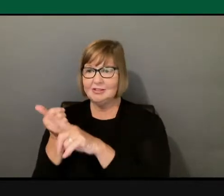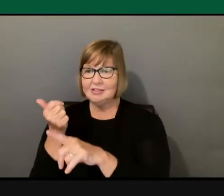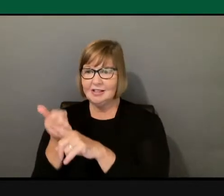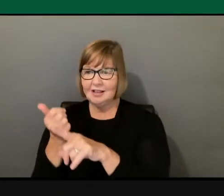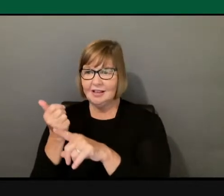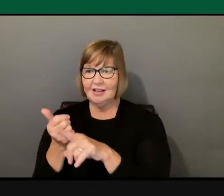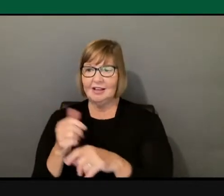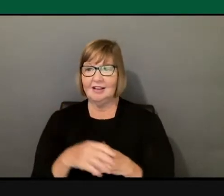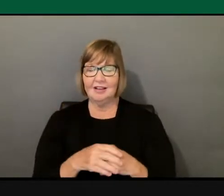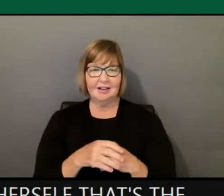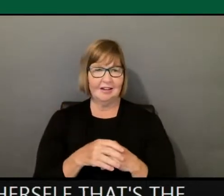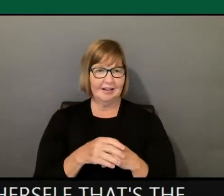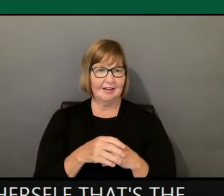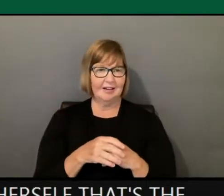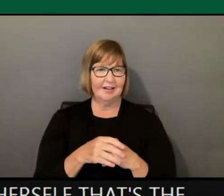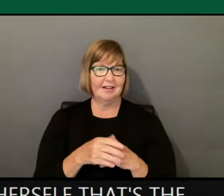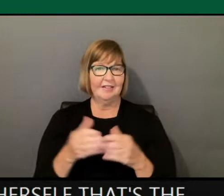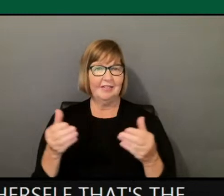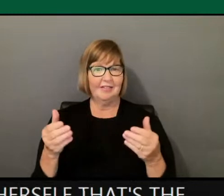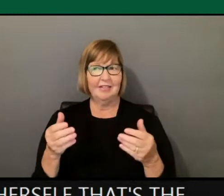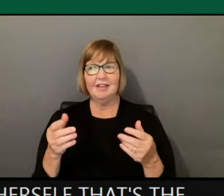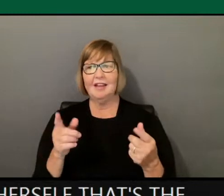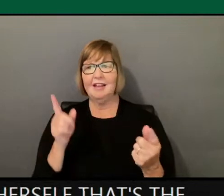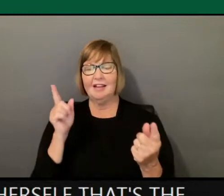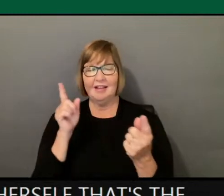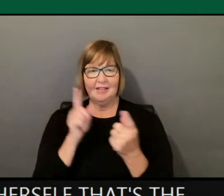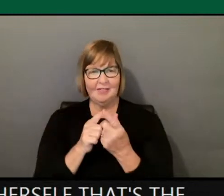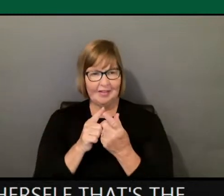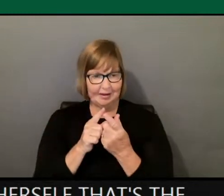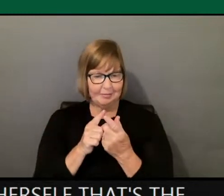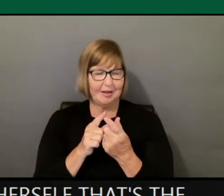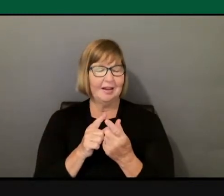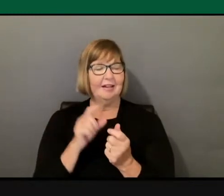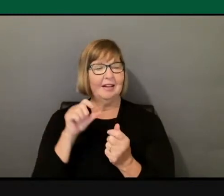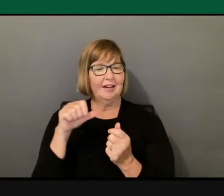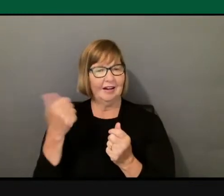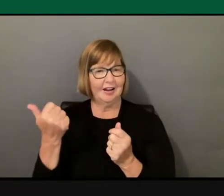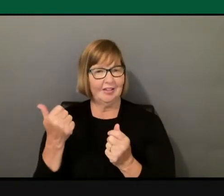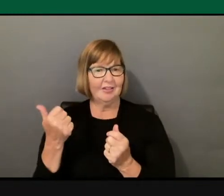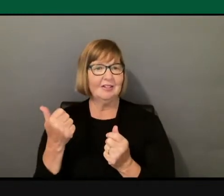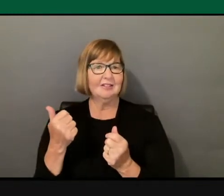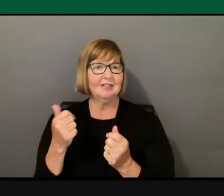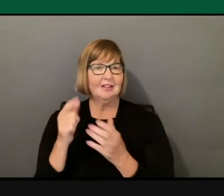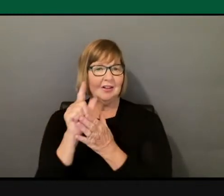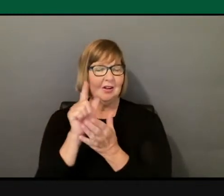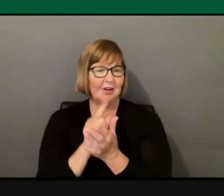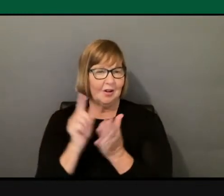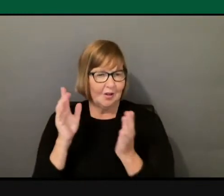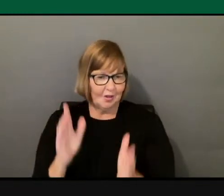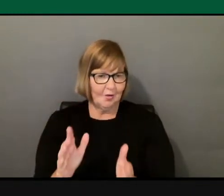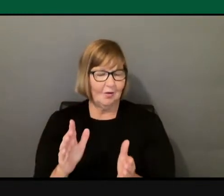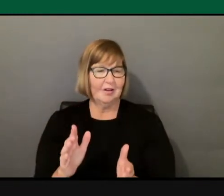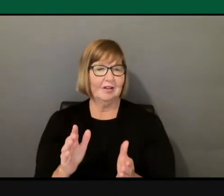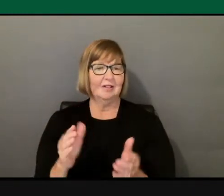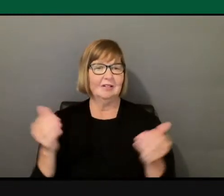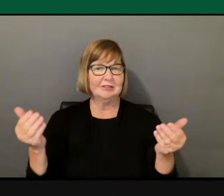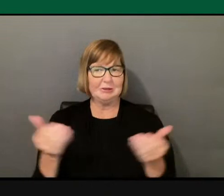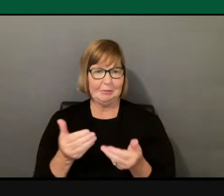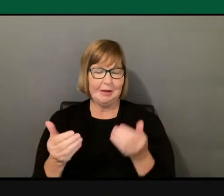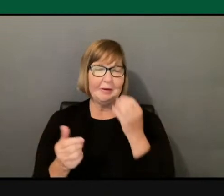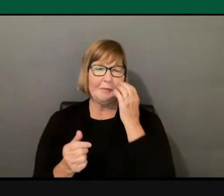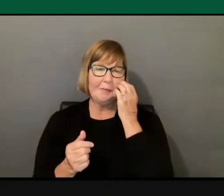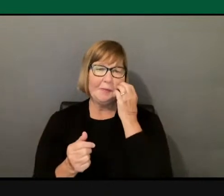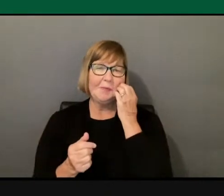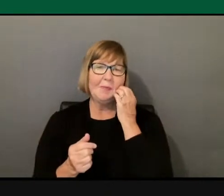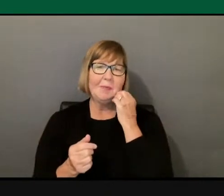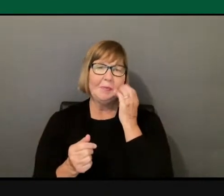met Atiyah Aftab, who's a Muslim lawyer on the East Coast. And together they brought together their friends. And that